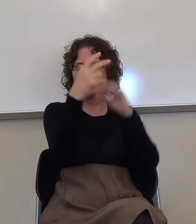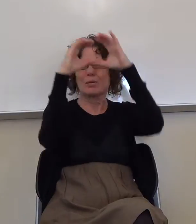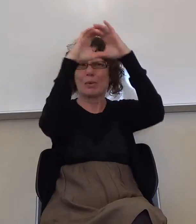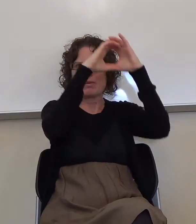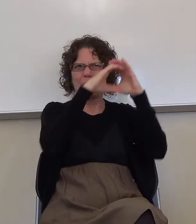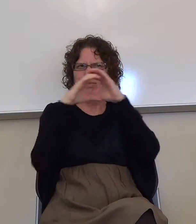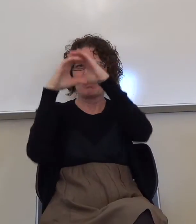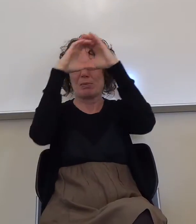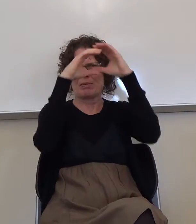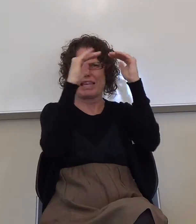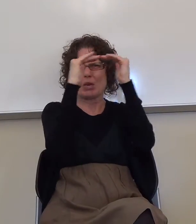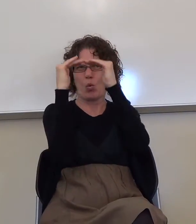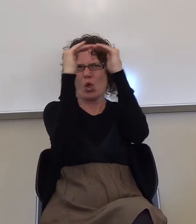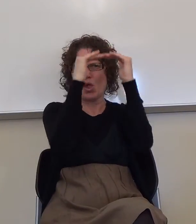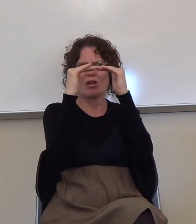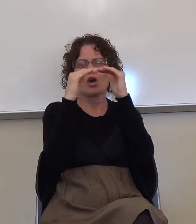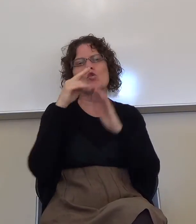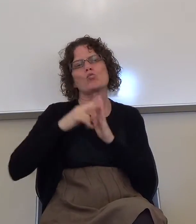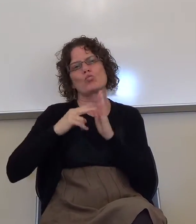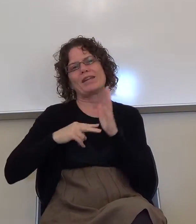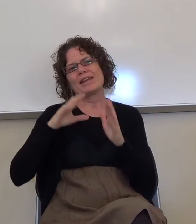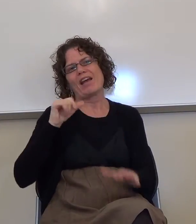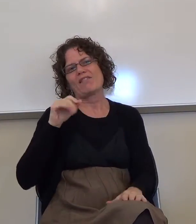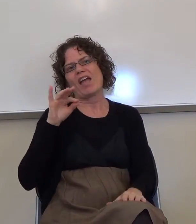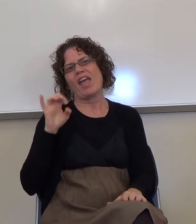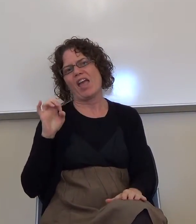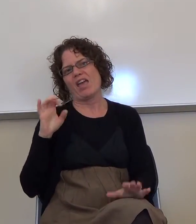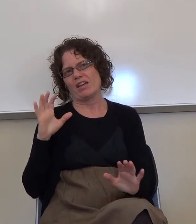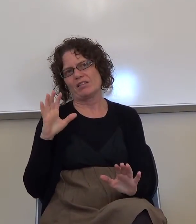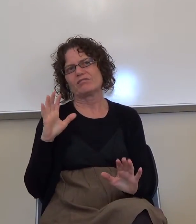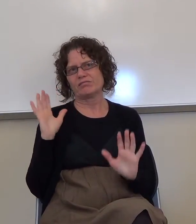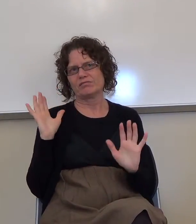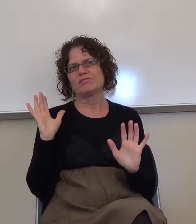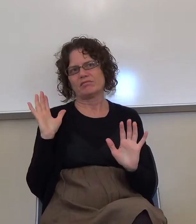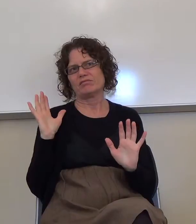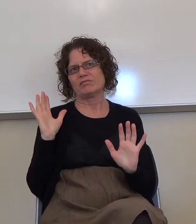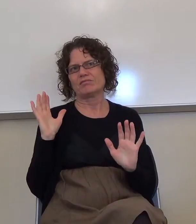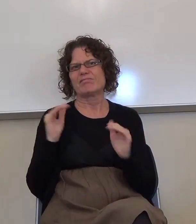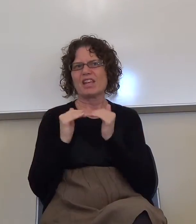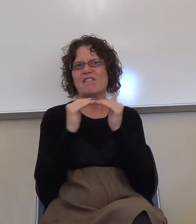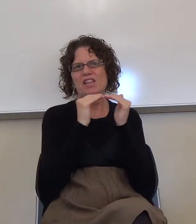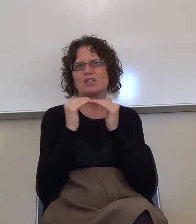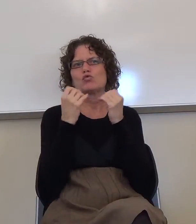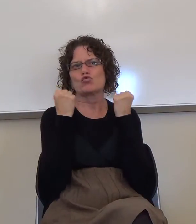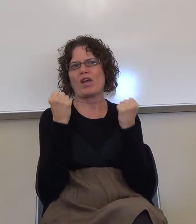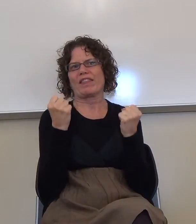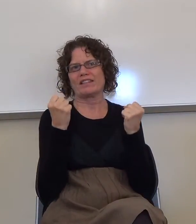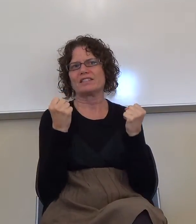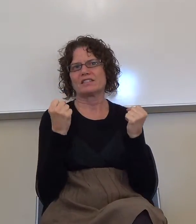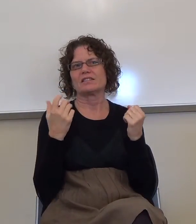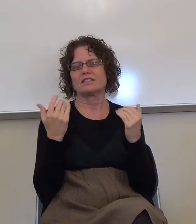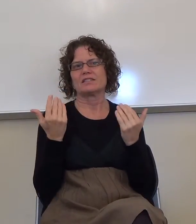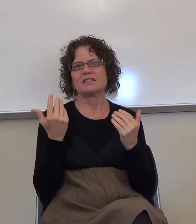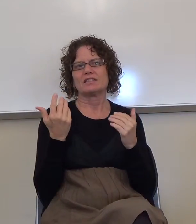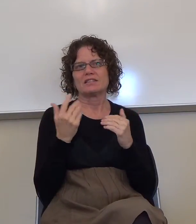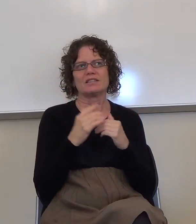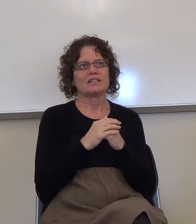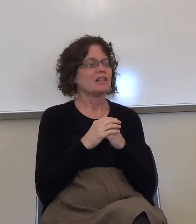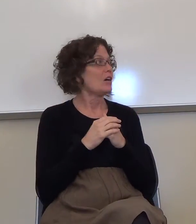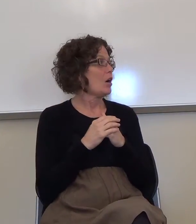reading cafe. If all of your strengths are even and you don't need, what, what, what, what reading strategies